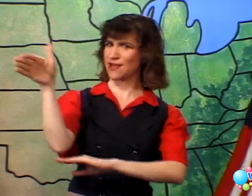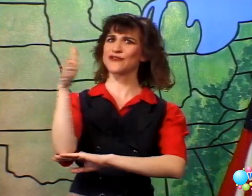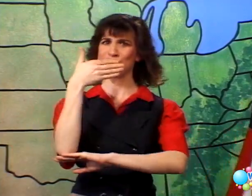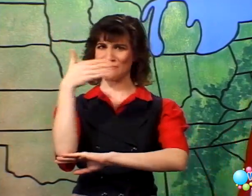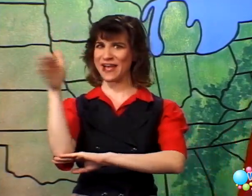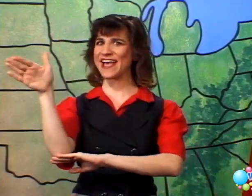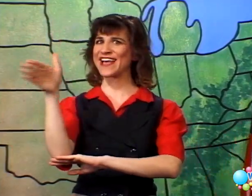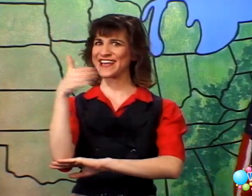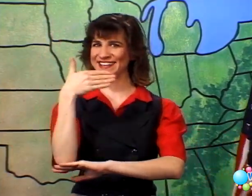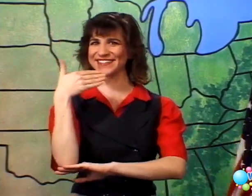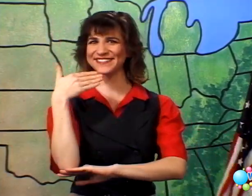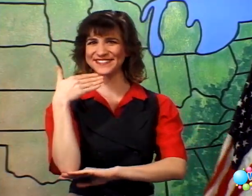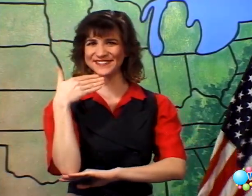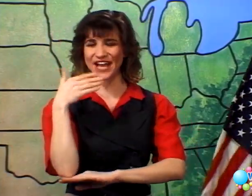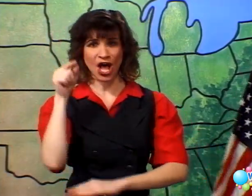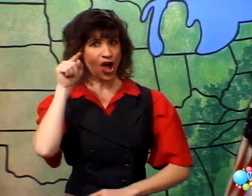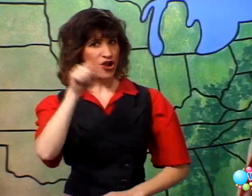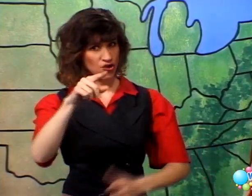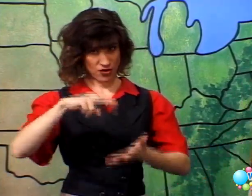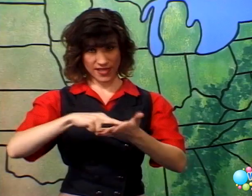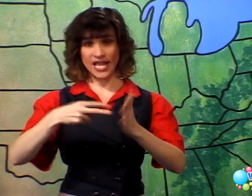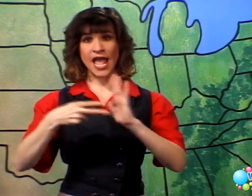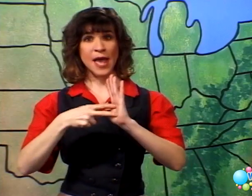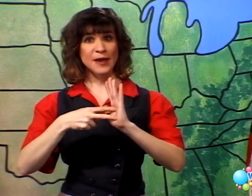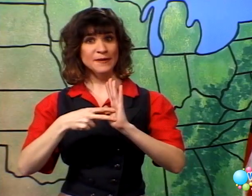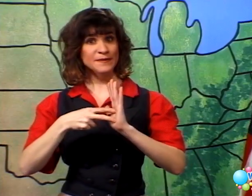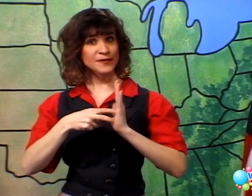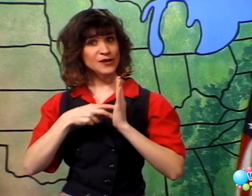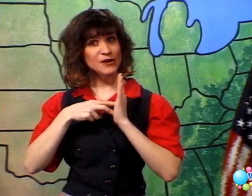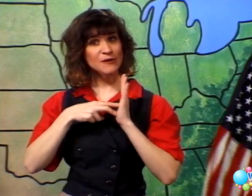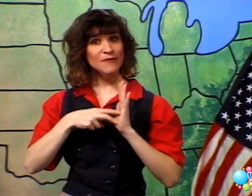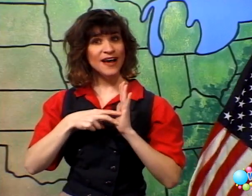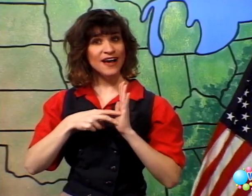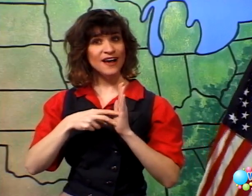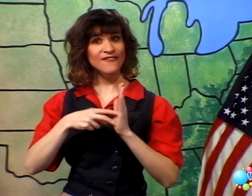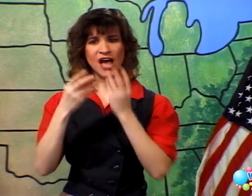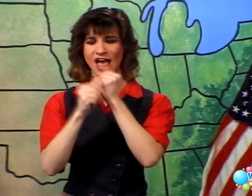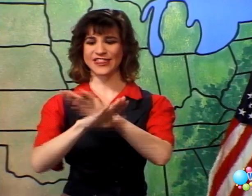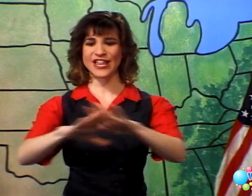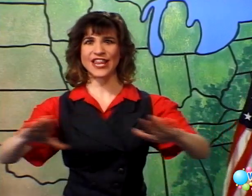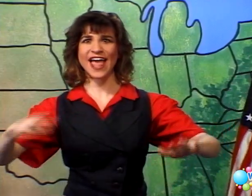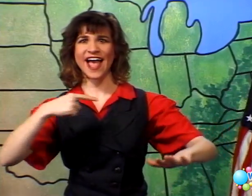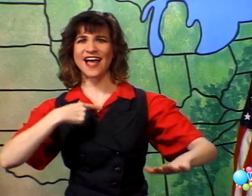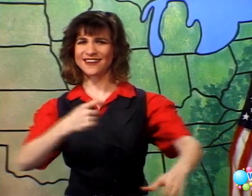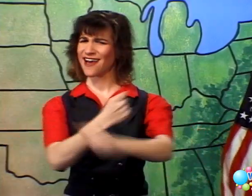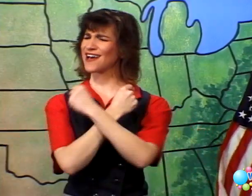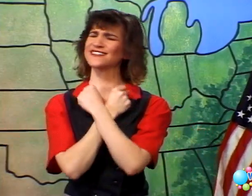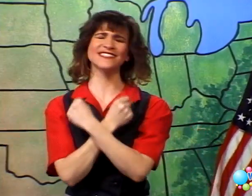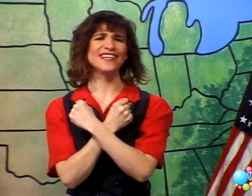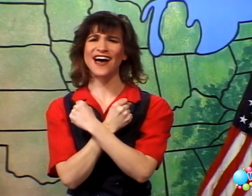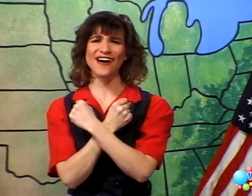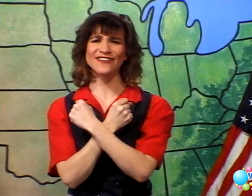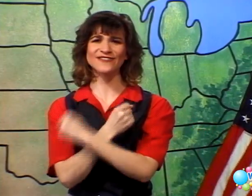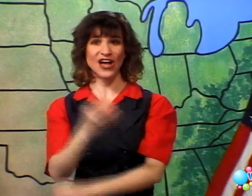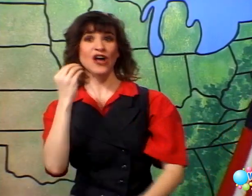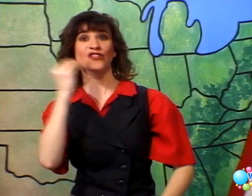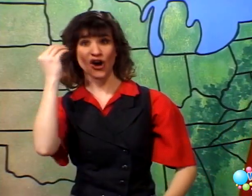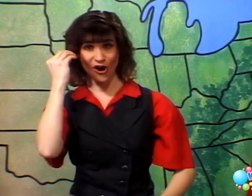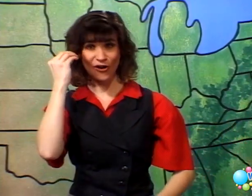you wave. You're the emblem of the land I love, The home